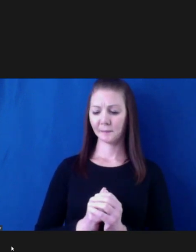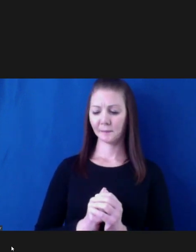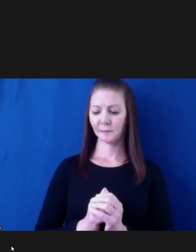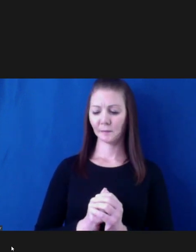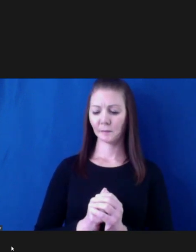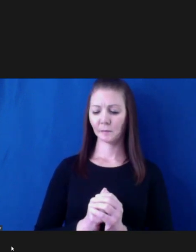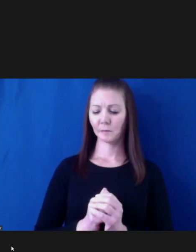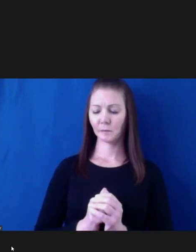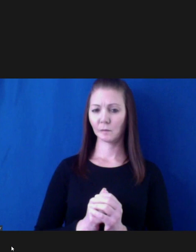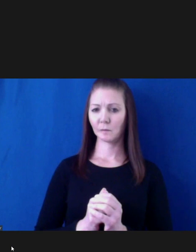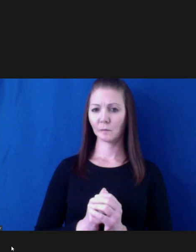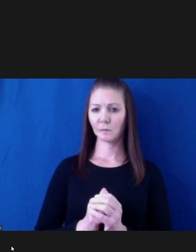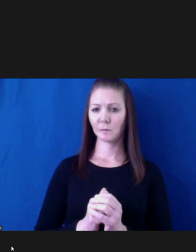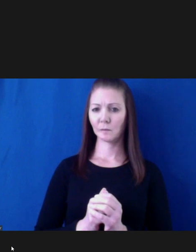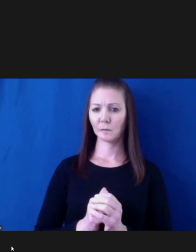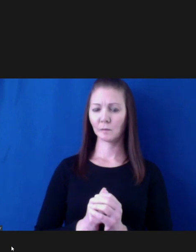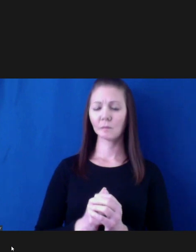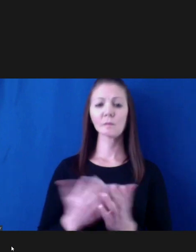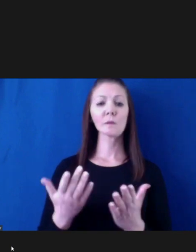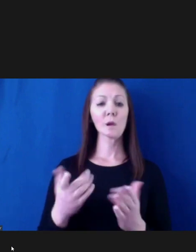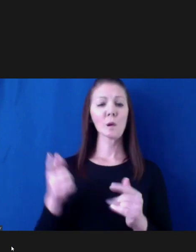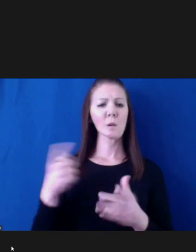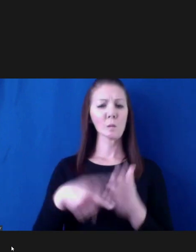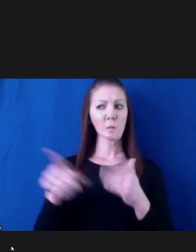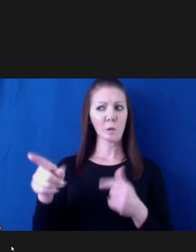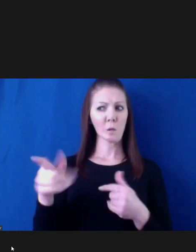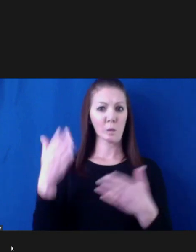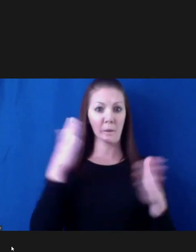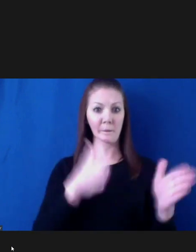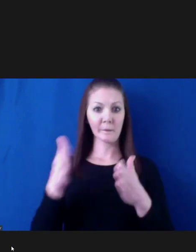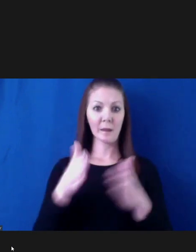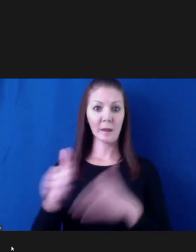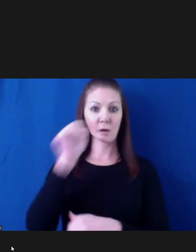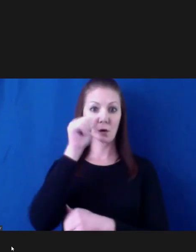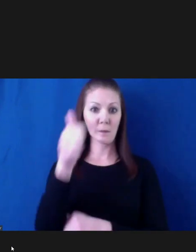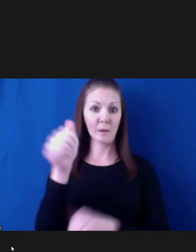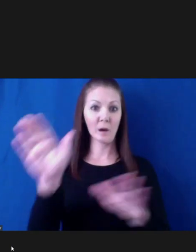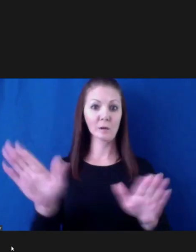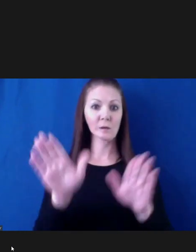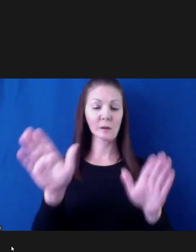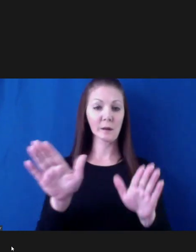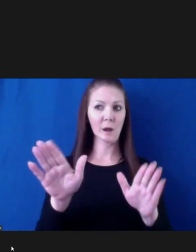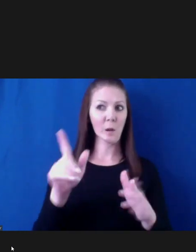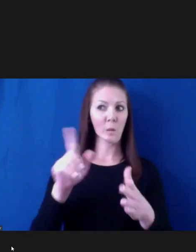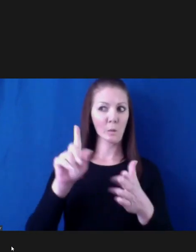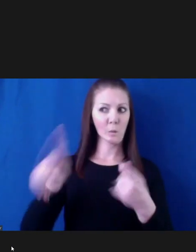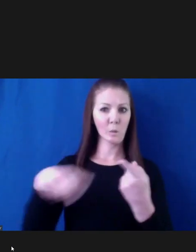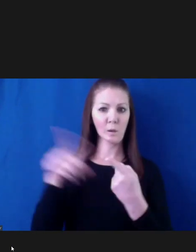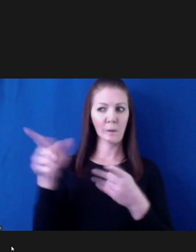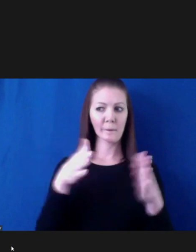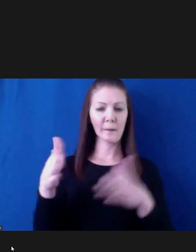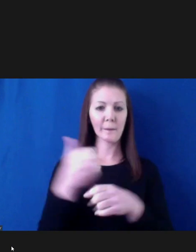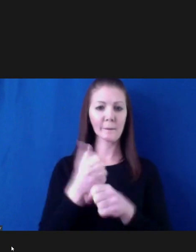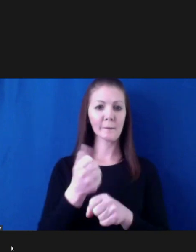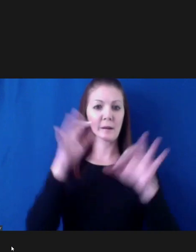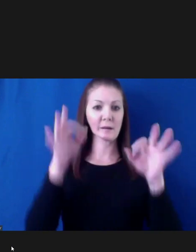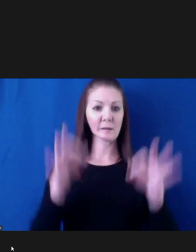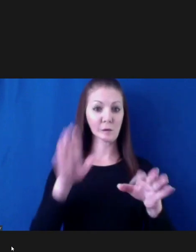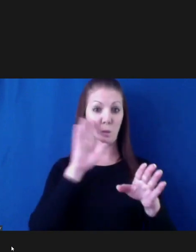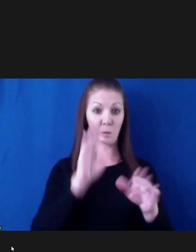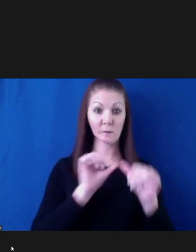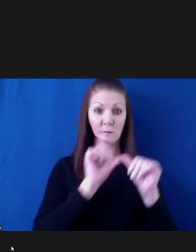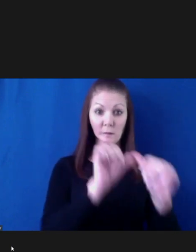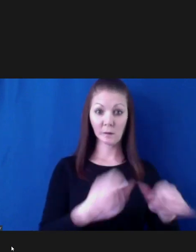public transit on Sunday? What are, you know, or when a call might be made on, on that?